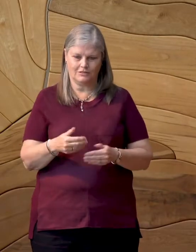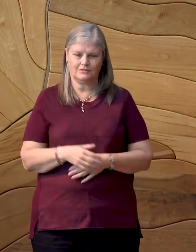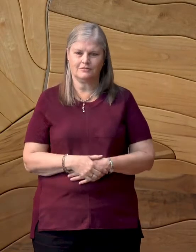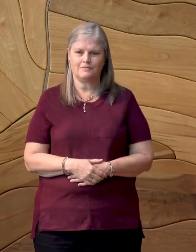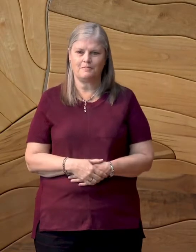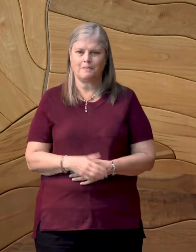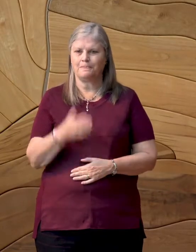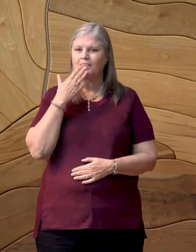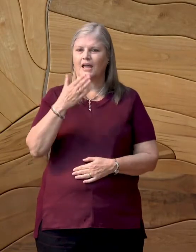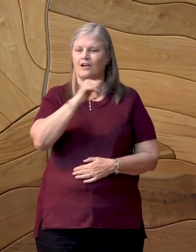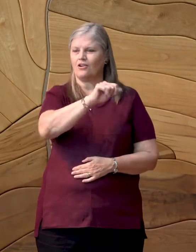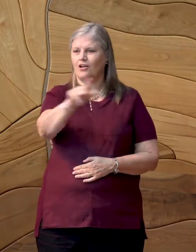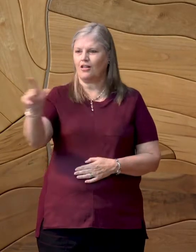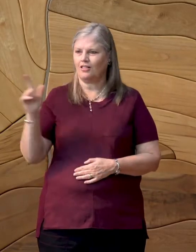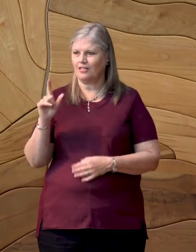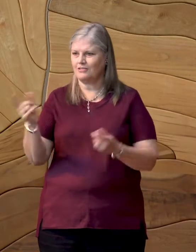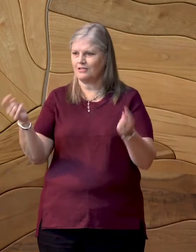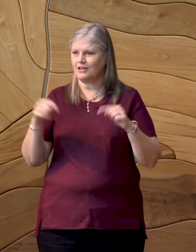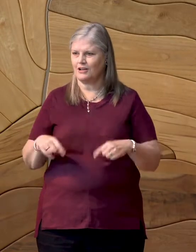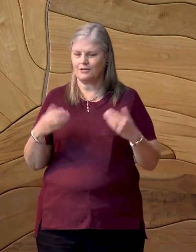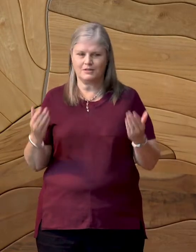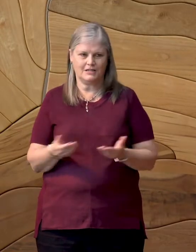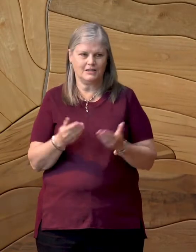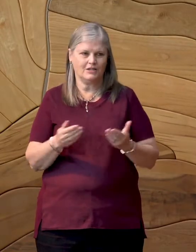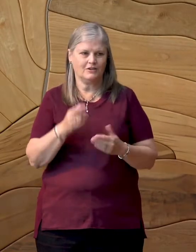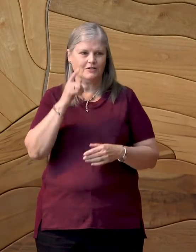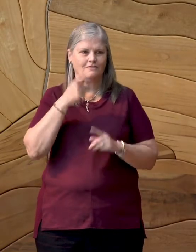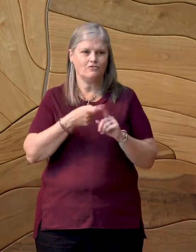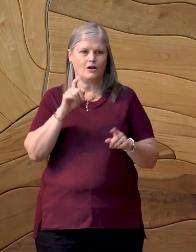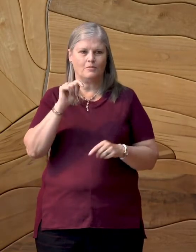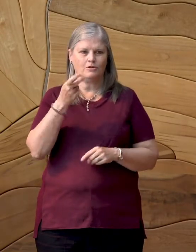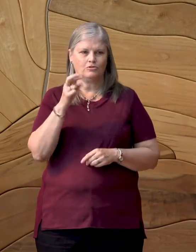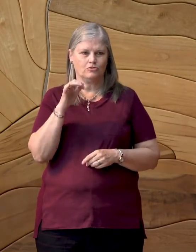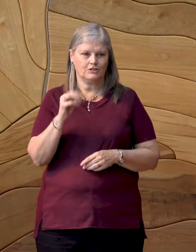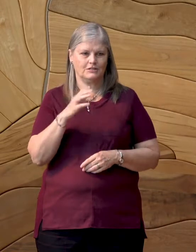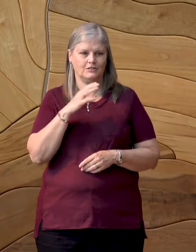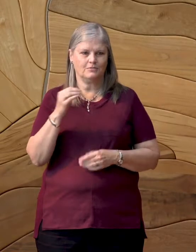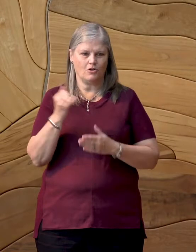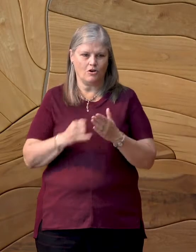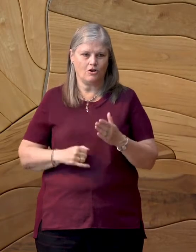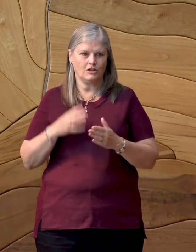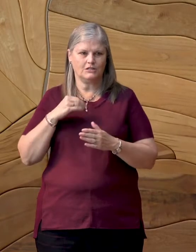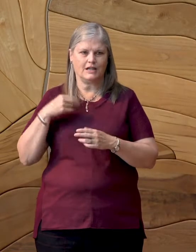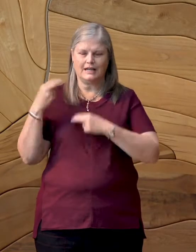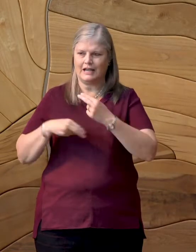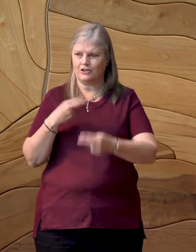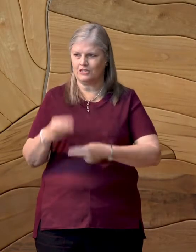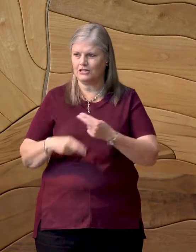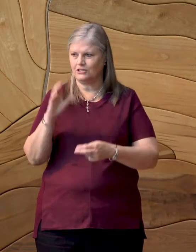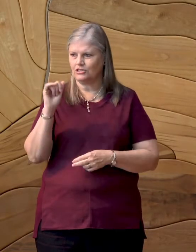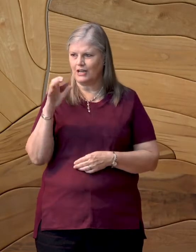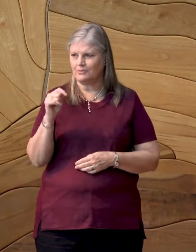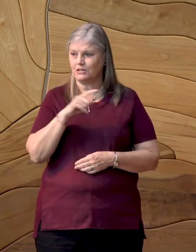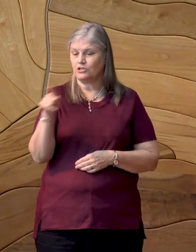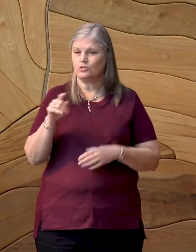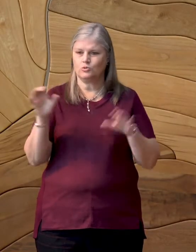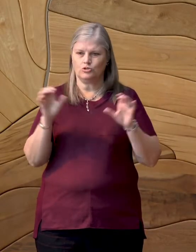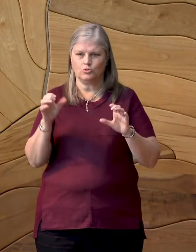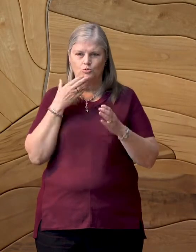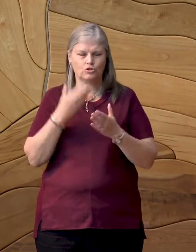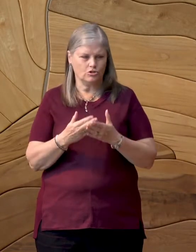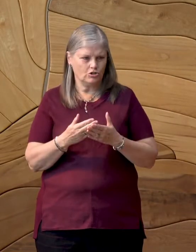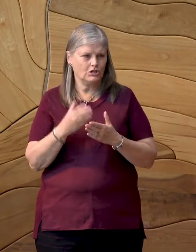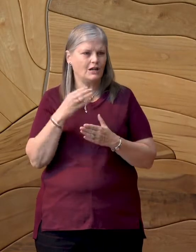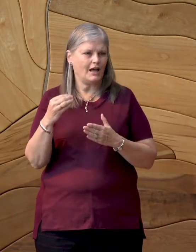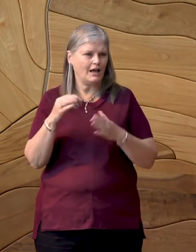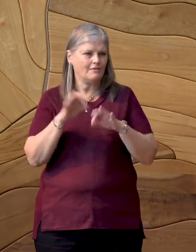And thank all of you who are here today from the Tourism, Arts, and Heritage Cabinet. You do good and important